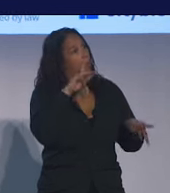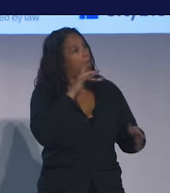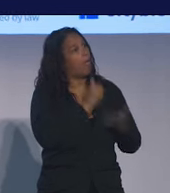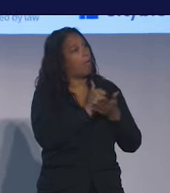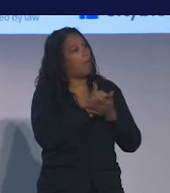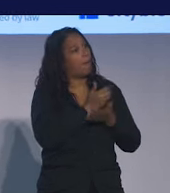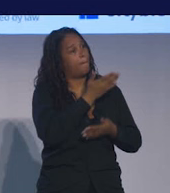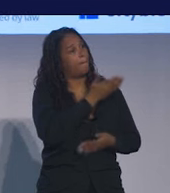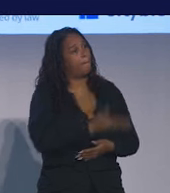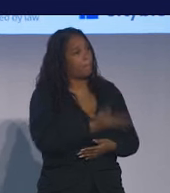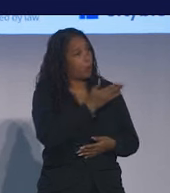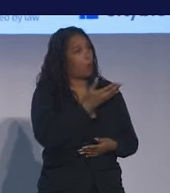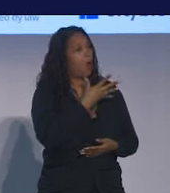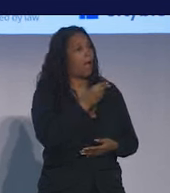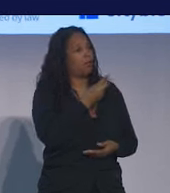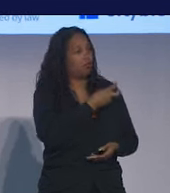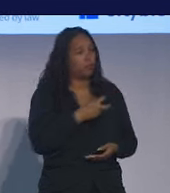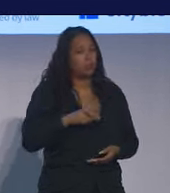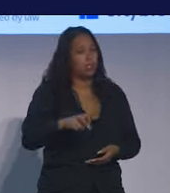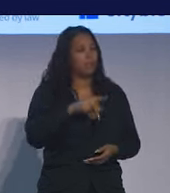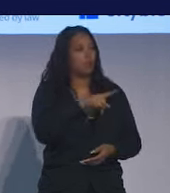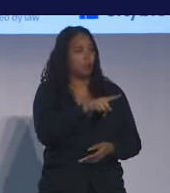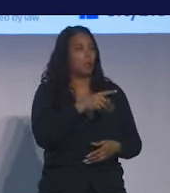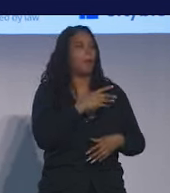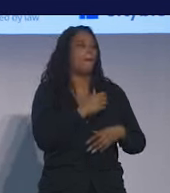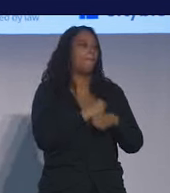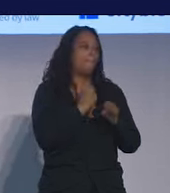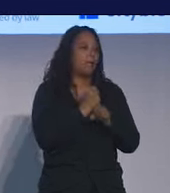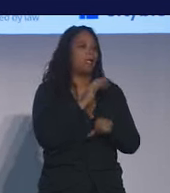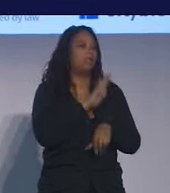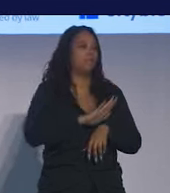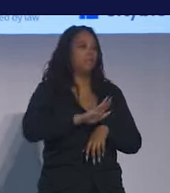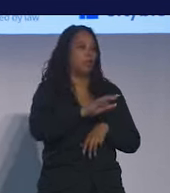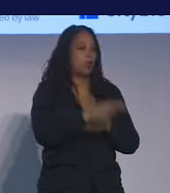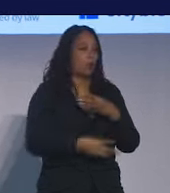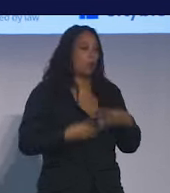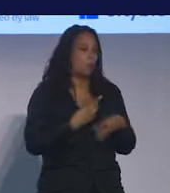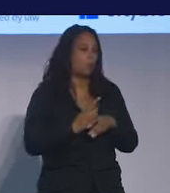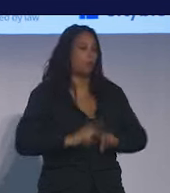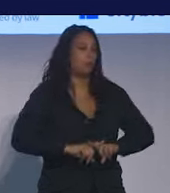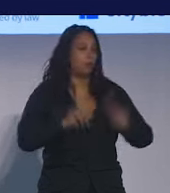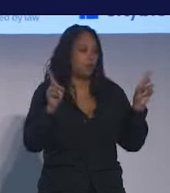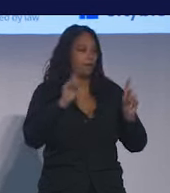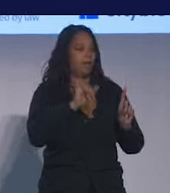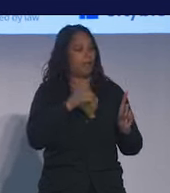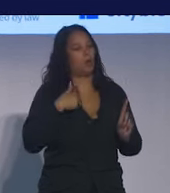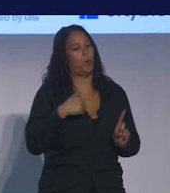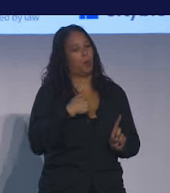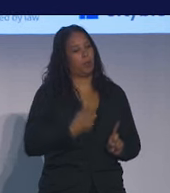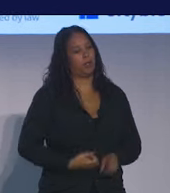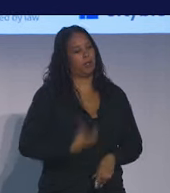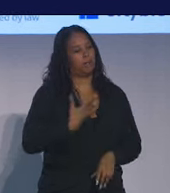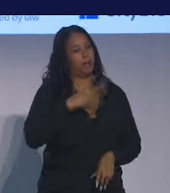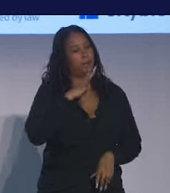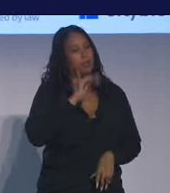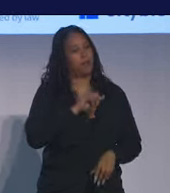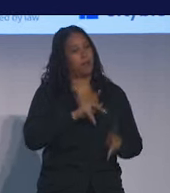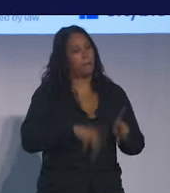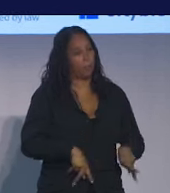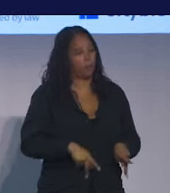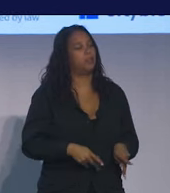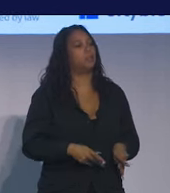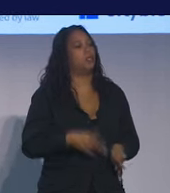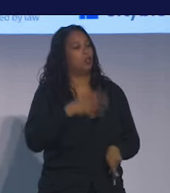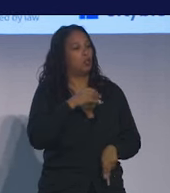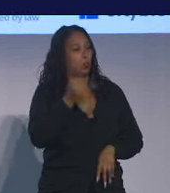if you need it, it makes a world of difference. And so we really, really aspire to be that person, that port of call for folks so that